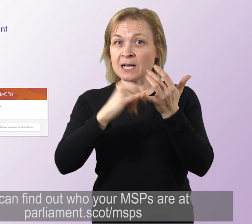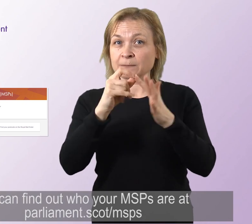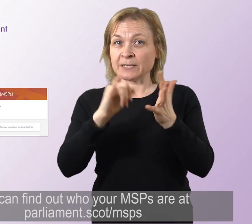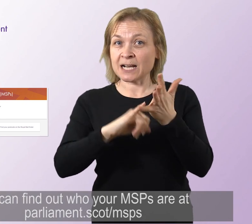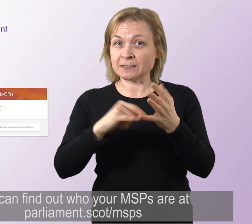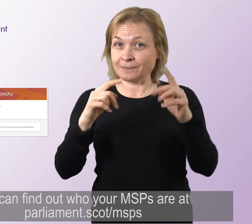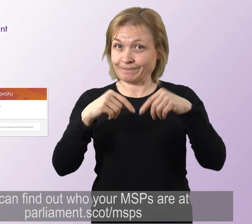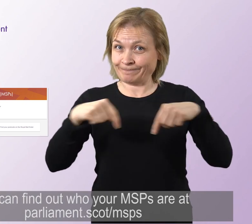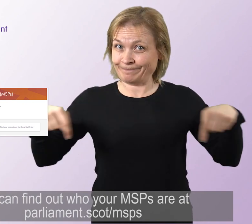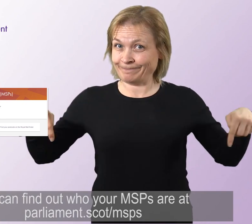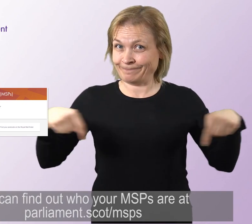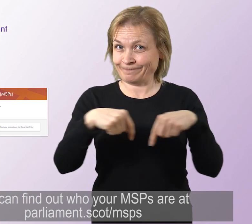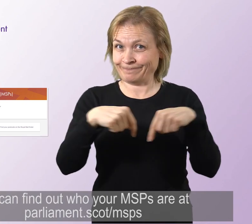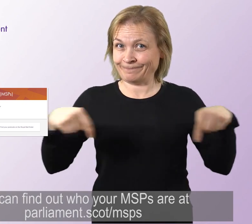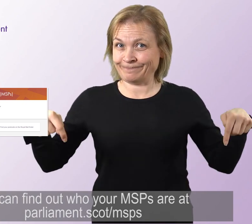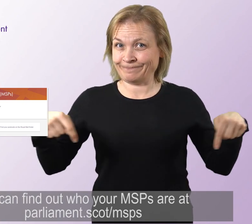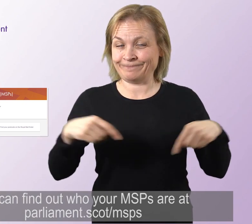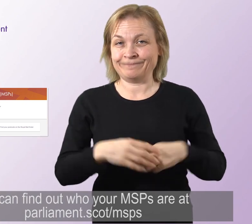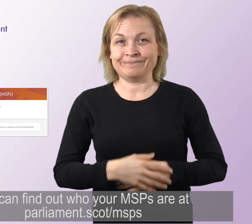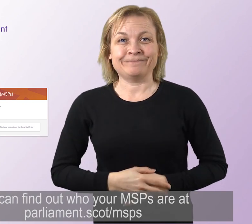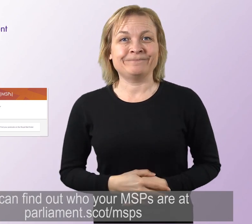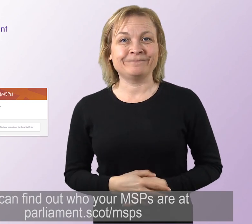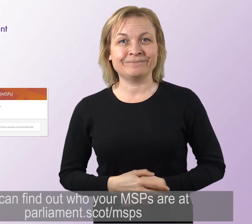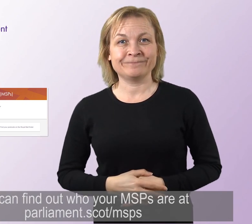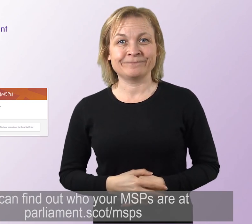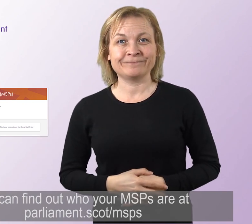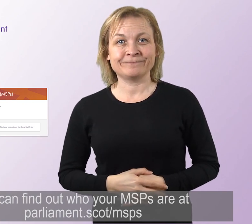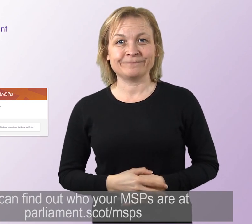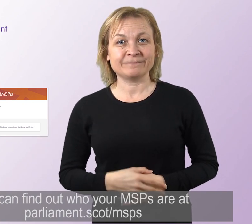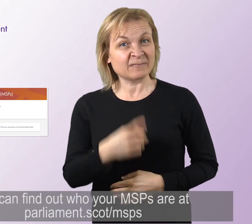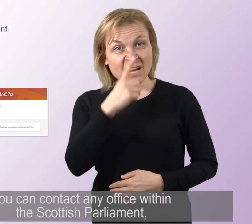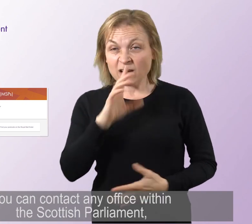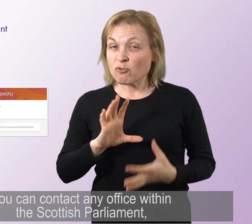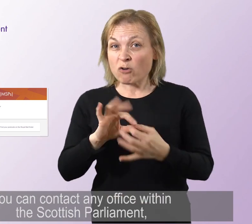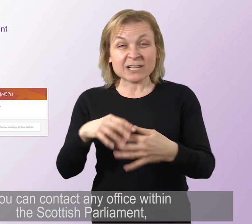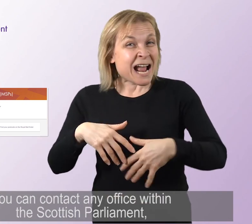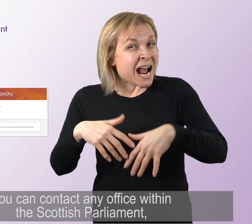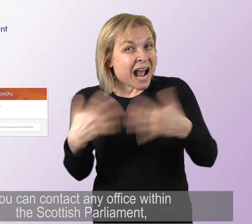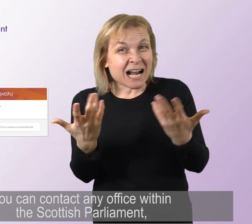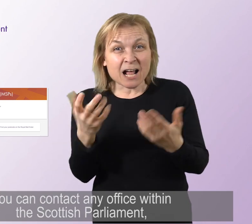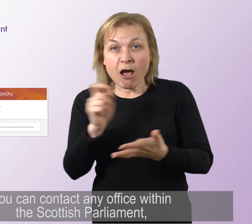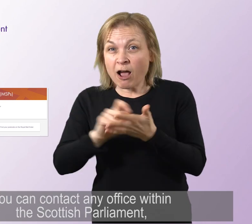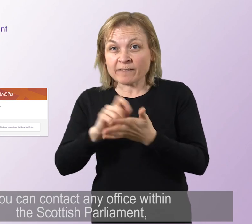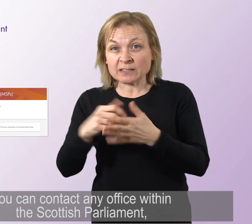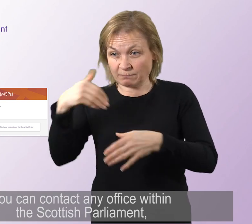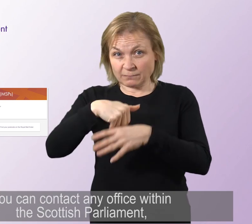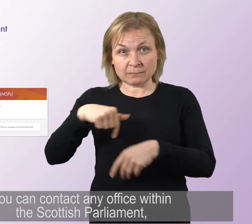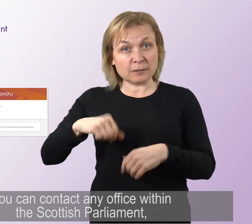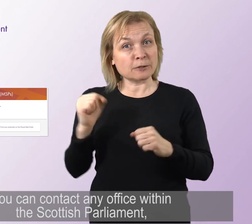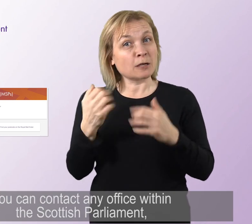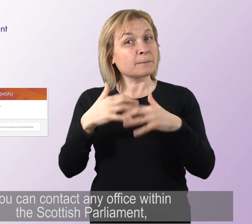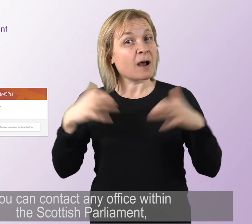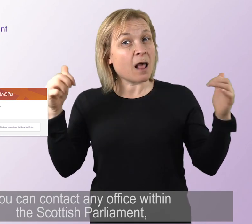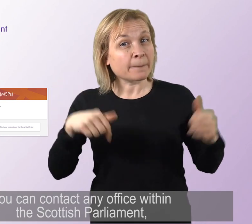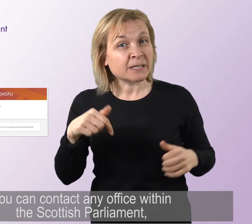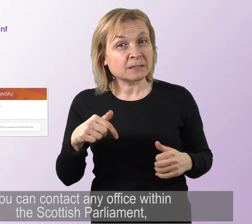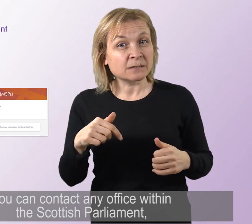You can contact any office within the Scottish Parliament